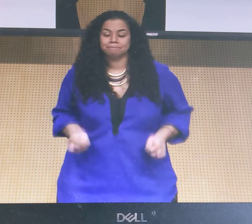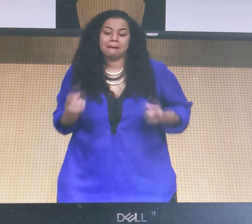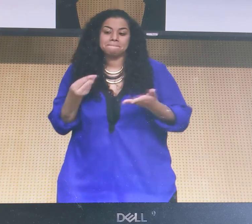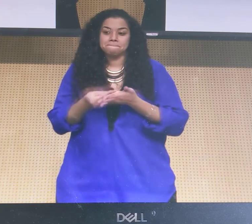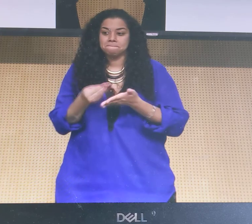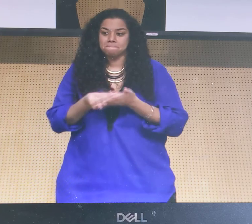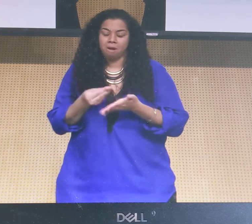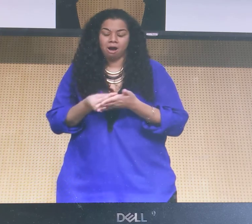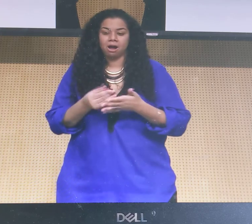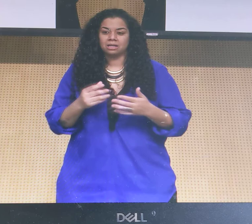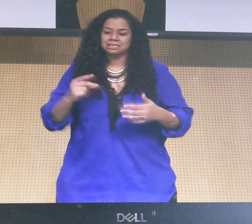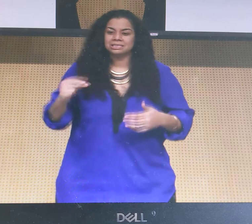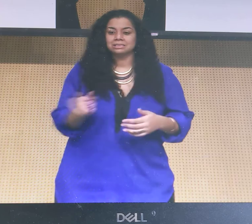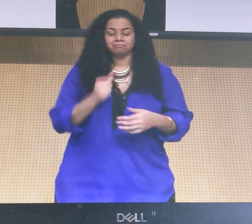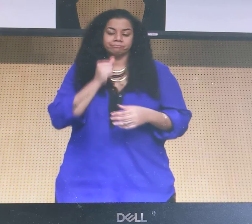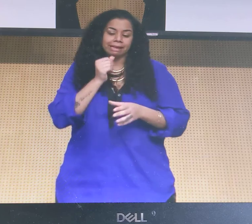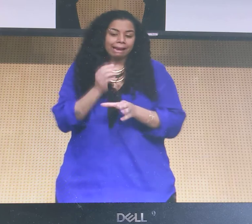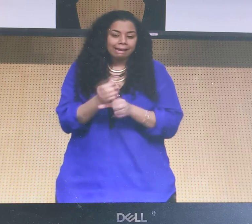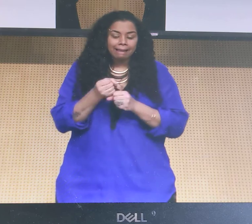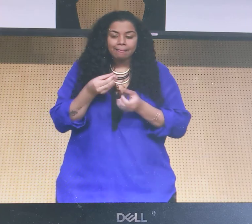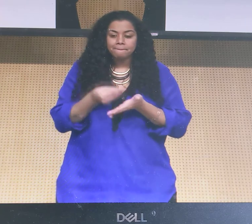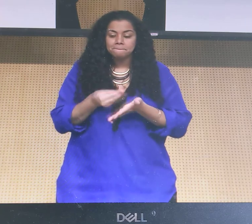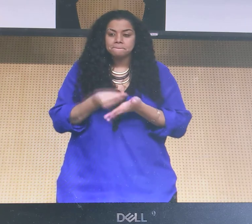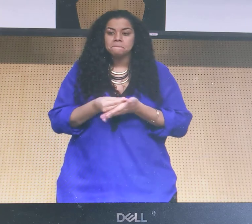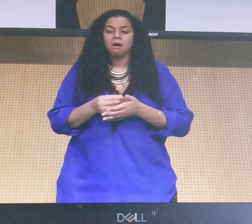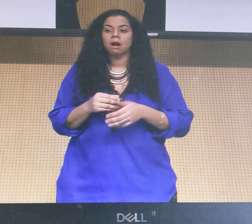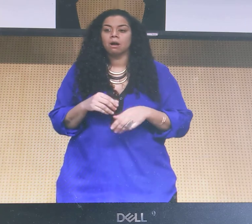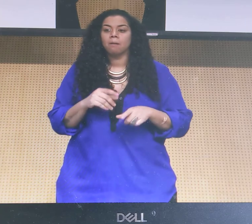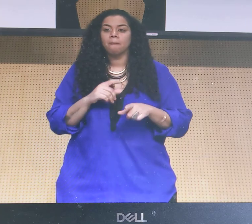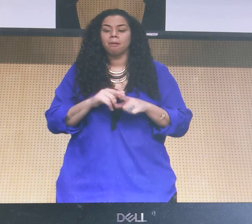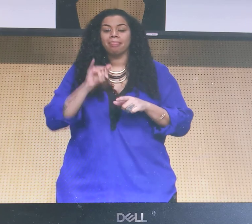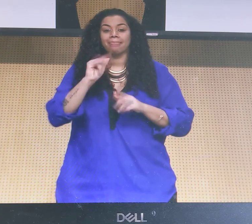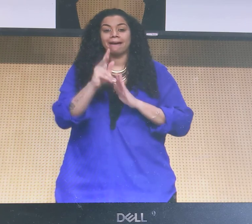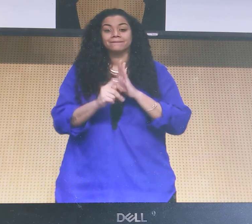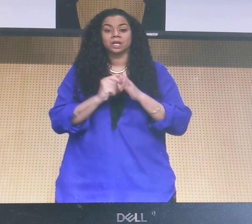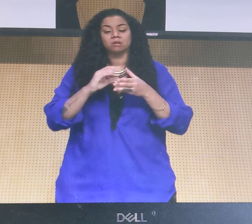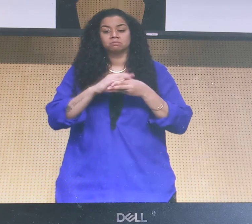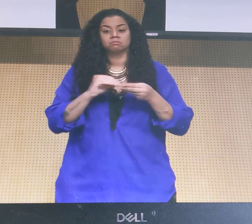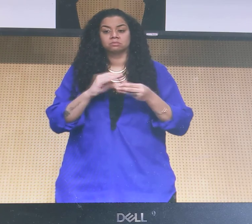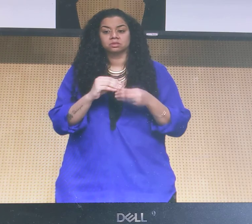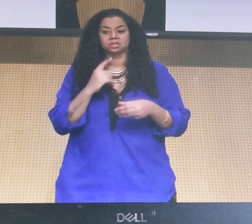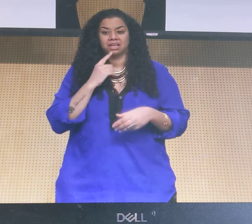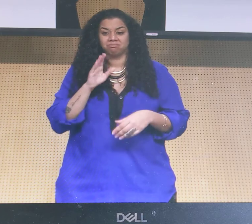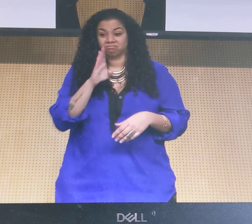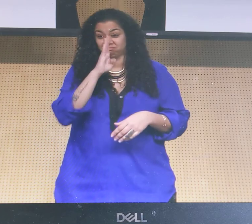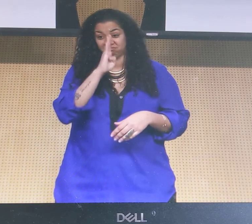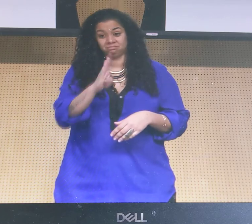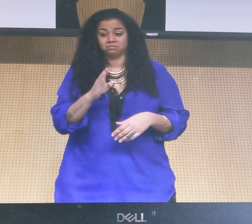are and how much money they made and, you know, be disappointed if they don't get the money.